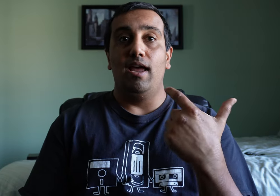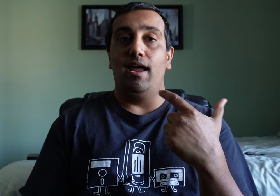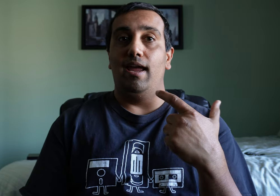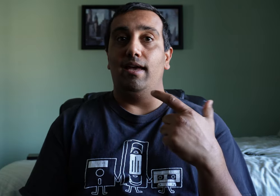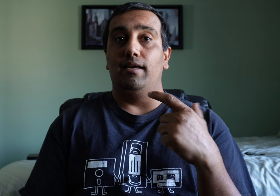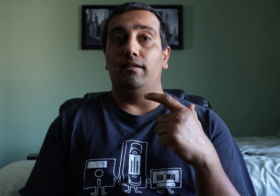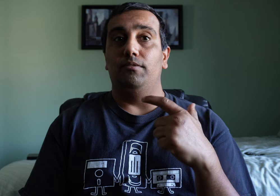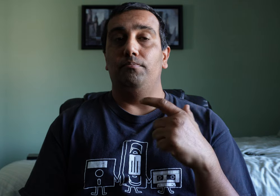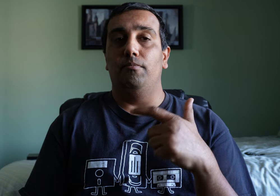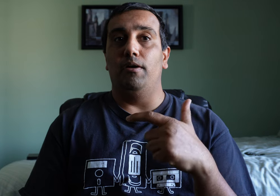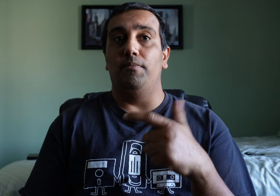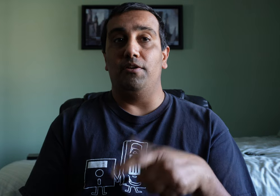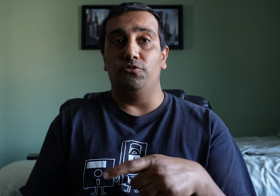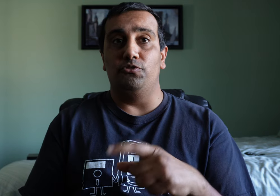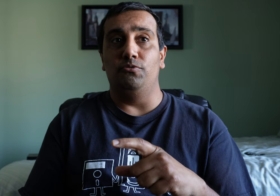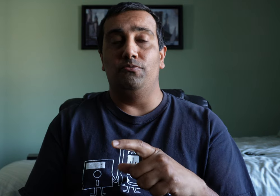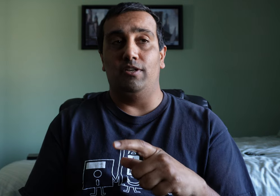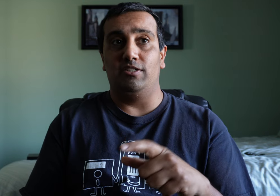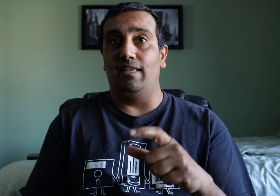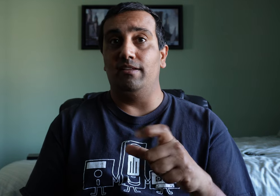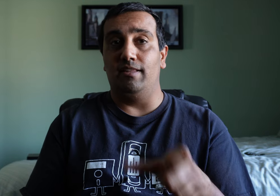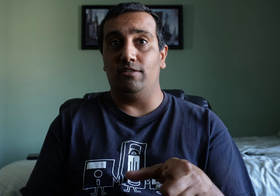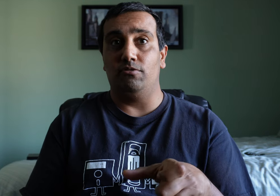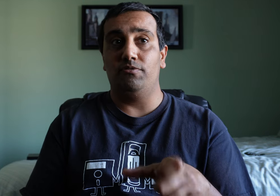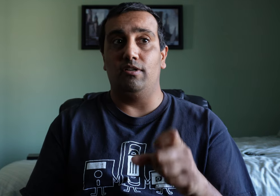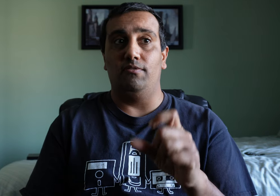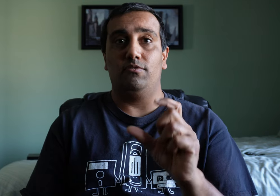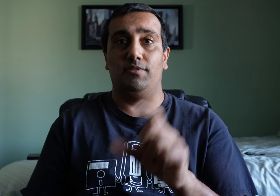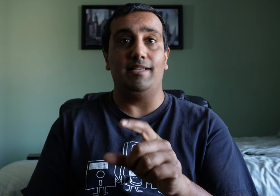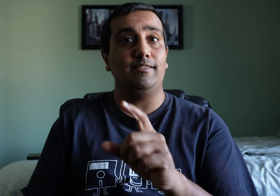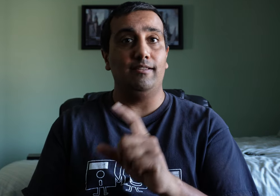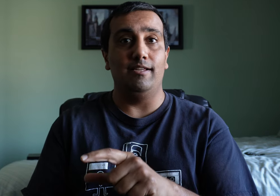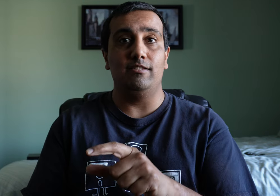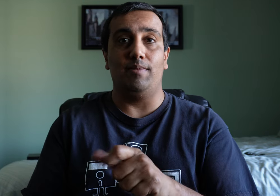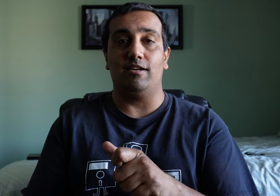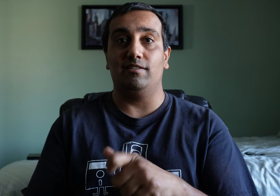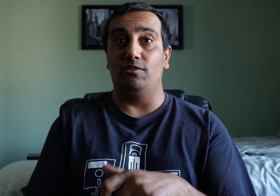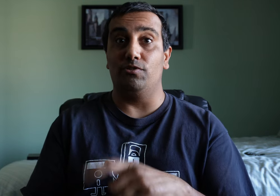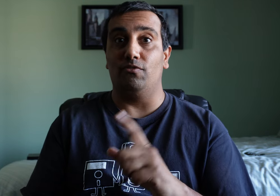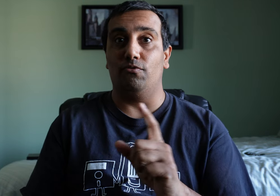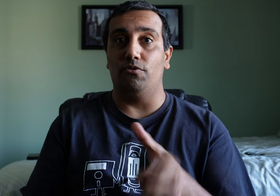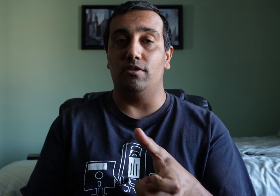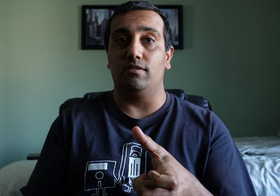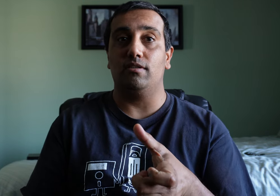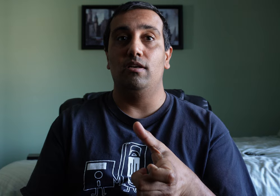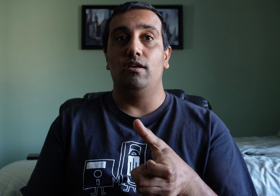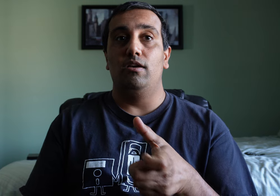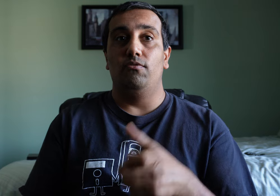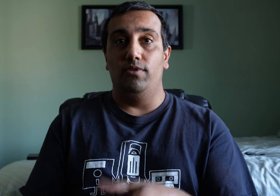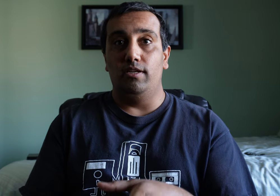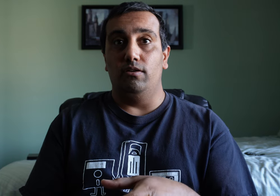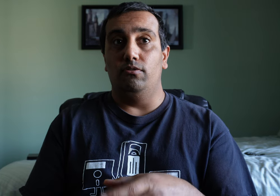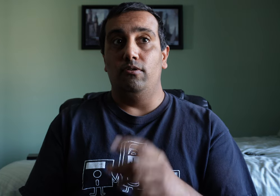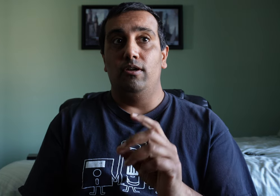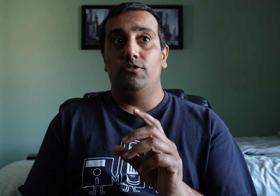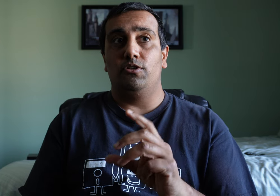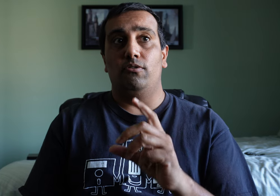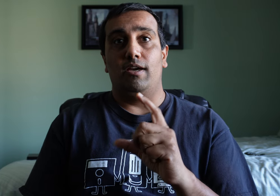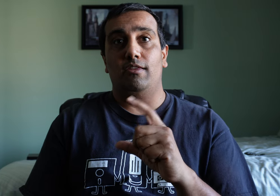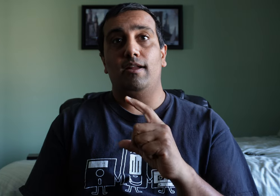and better zoom functionality and that sort of stuff. So that's the lens I'm actually using for this video. So I thought